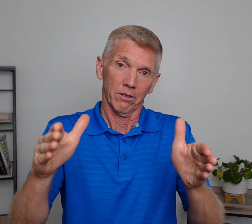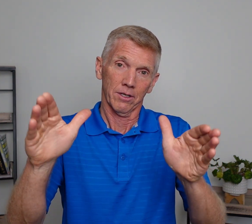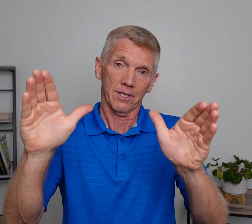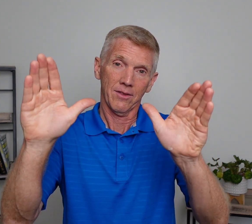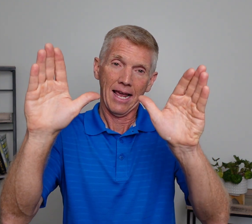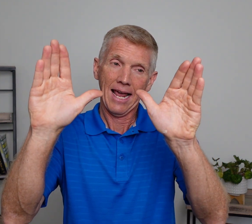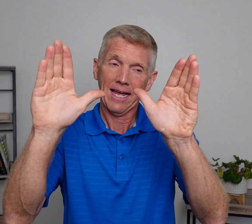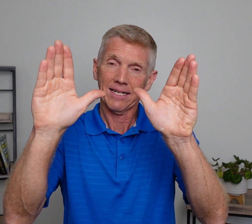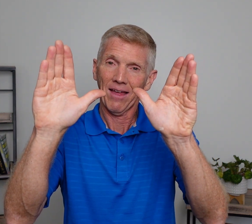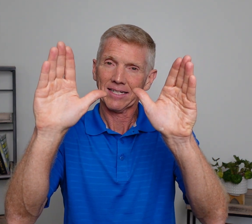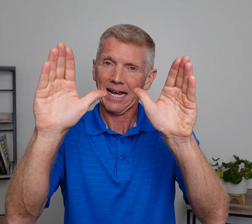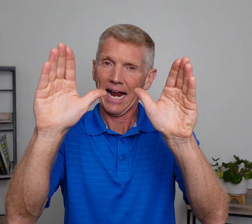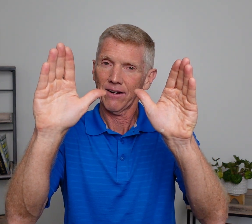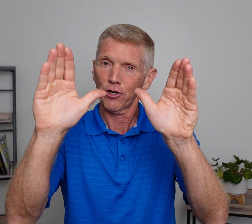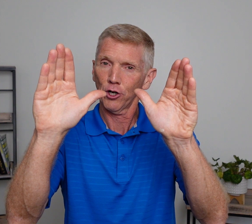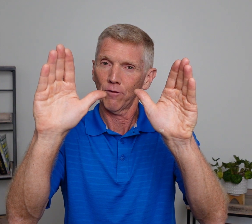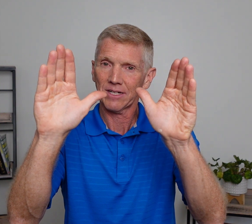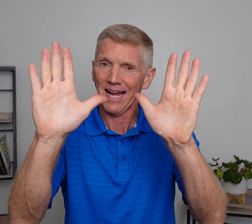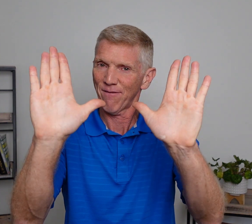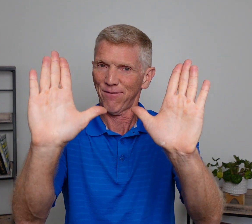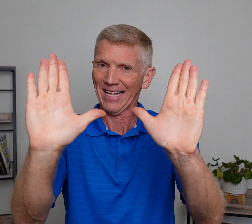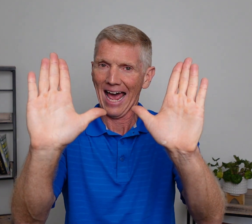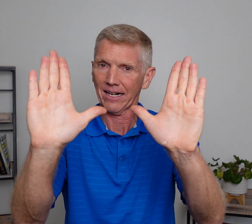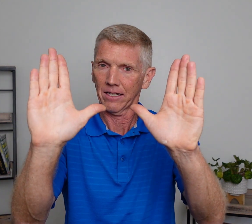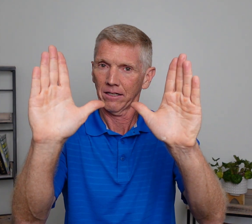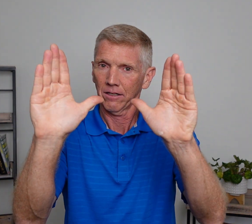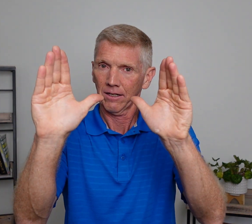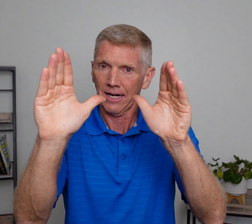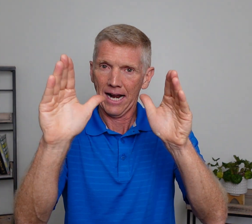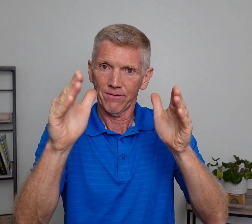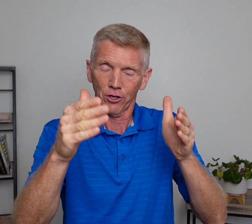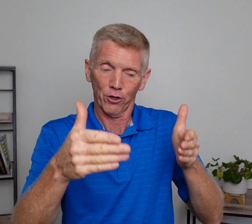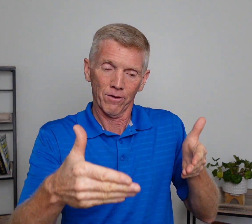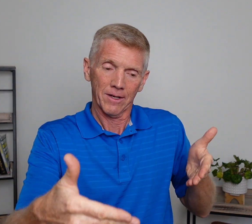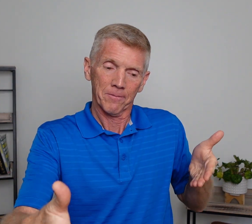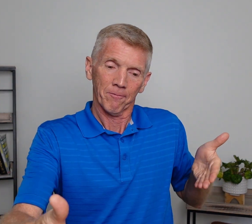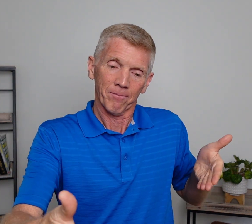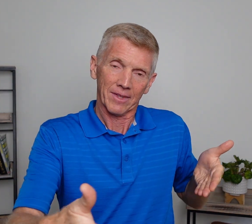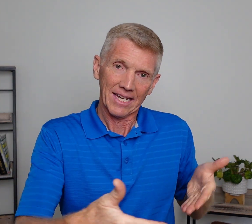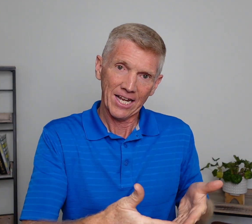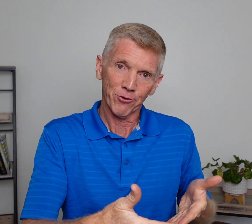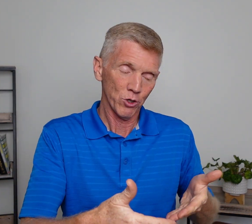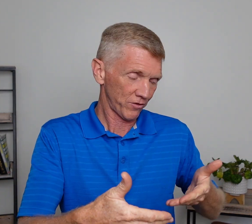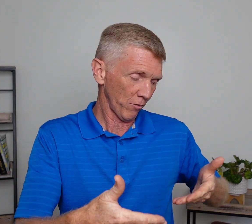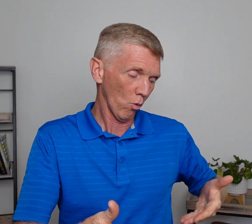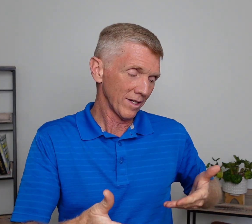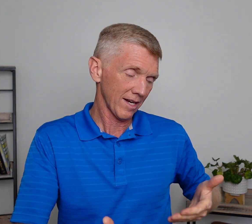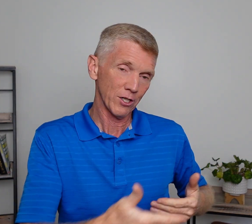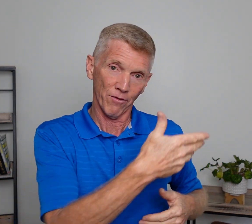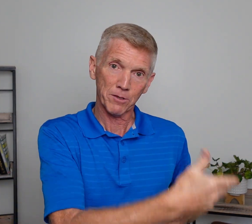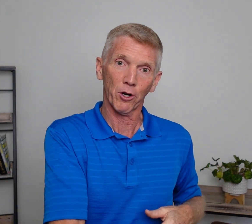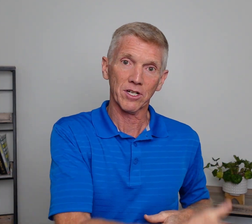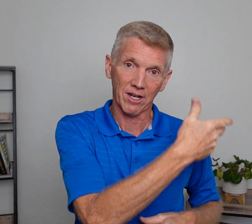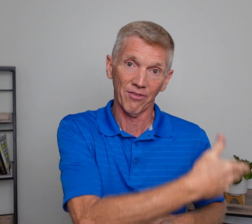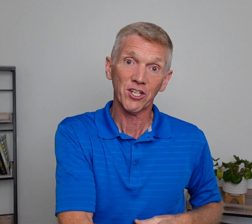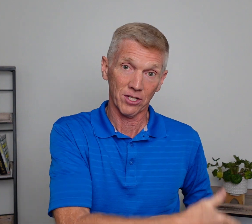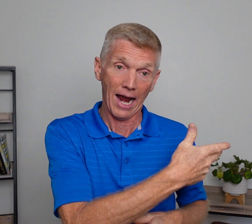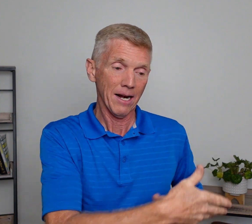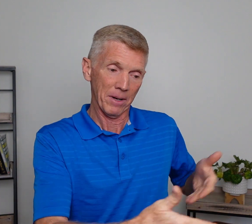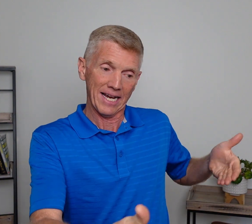See the hands? And that's kind of curved. It's not flat. Kind of curved. Introduce from one side. So this person's on this side. I'm going to